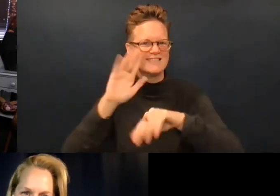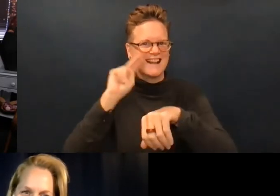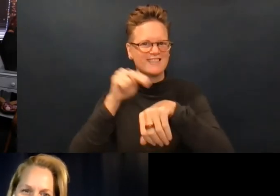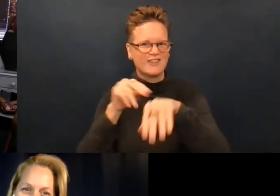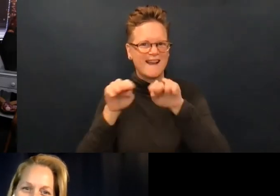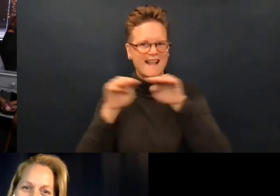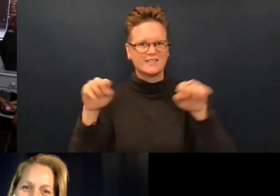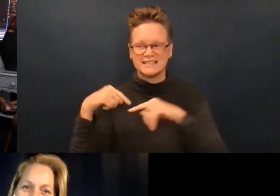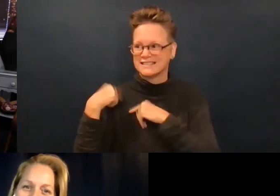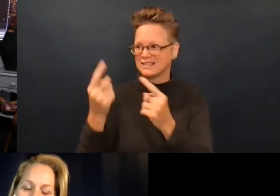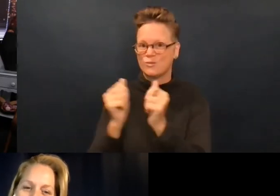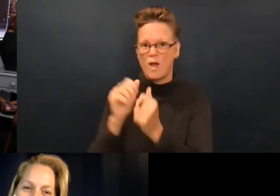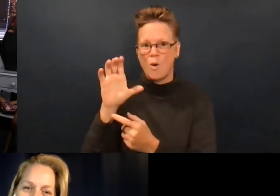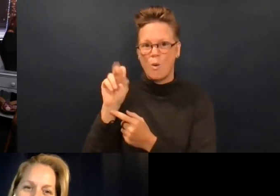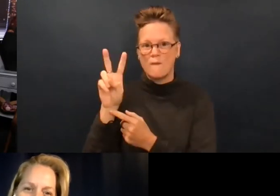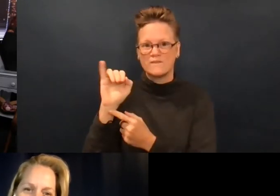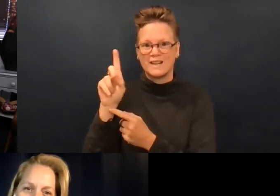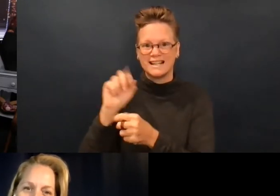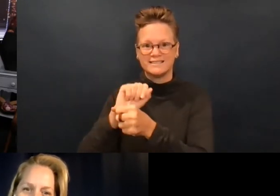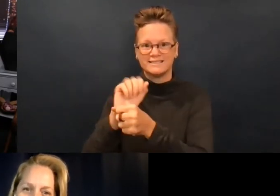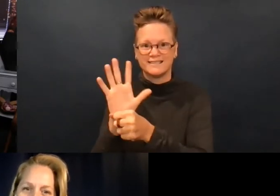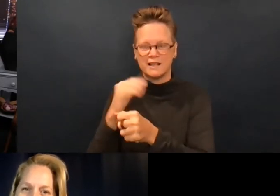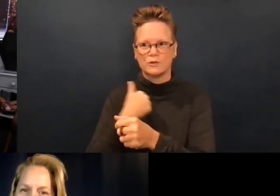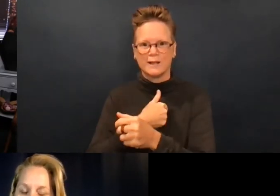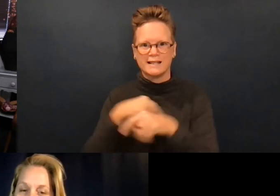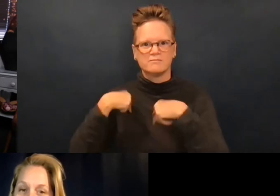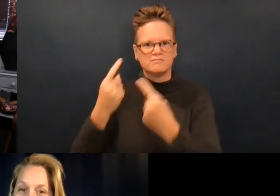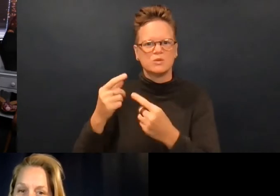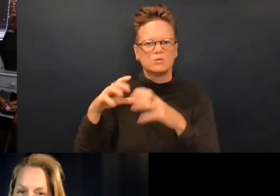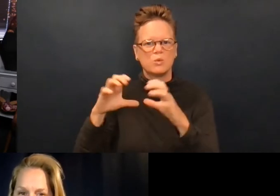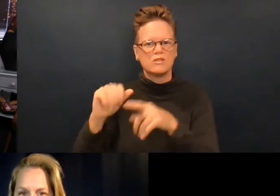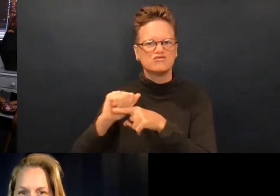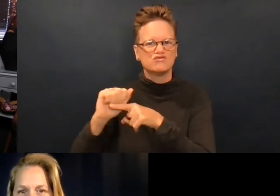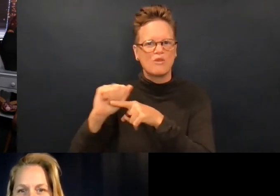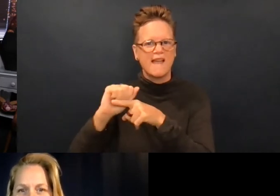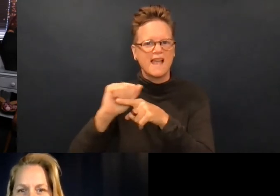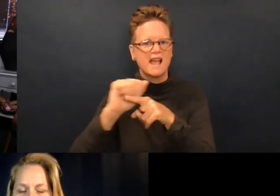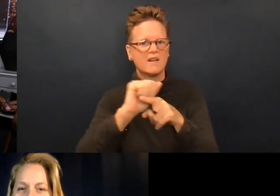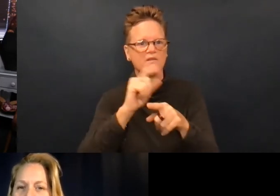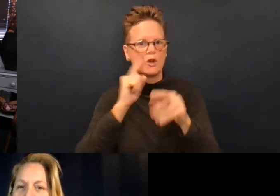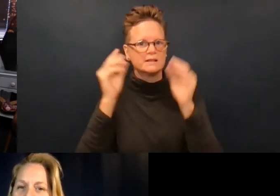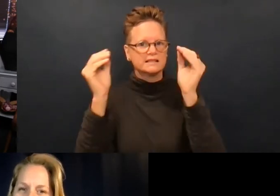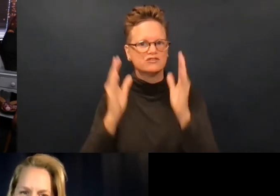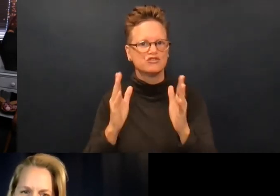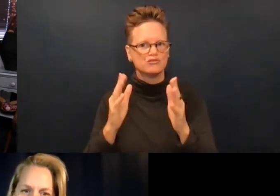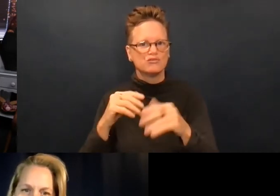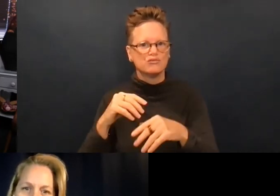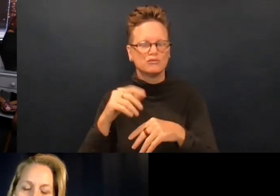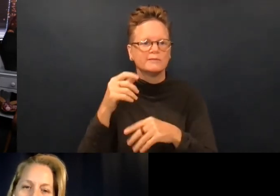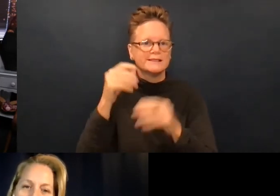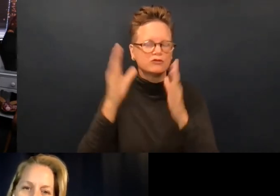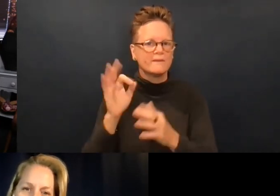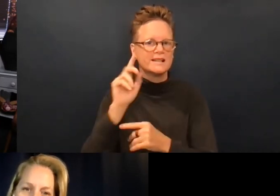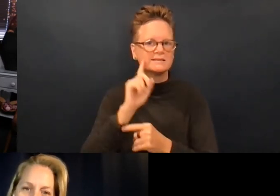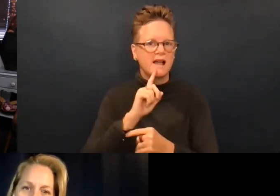this is a national level. With the COVID pandemic situation, we've been providing trainings